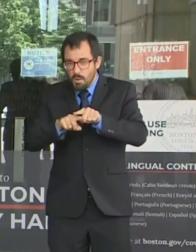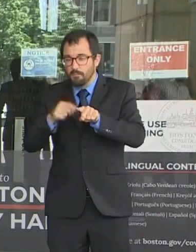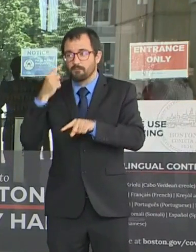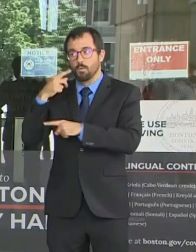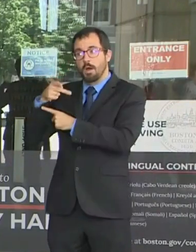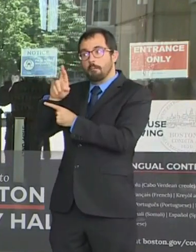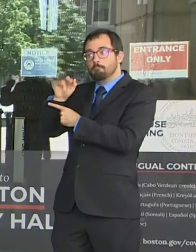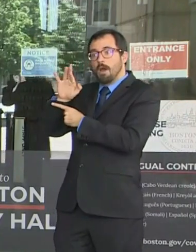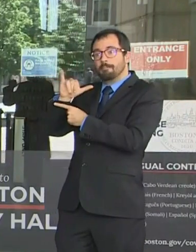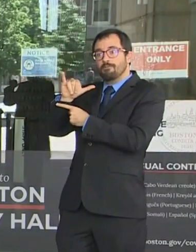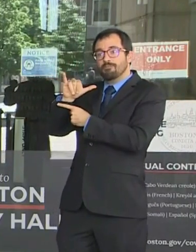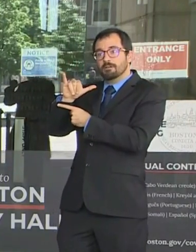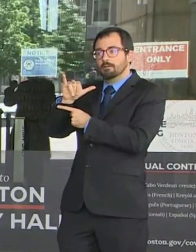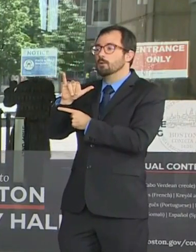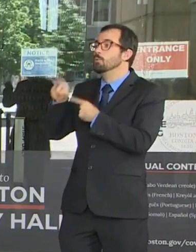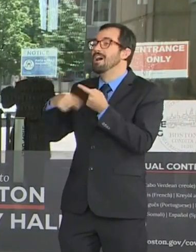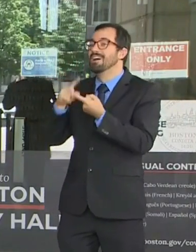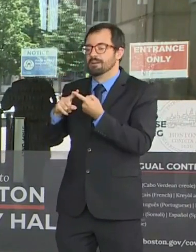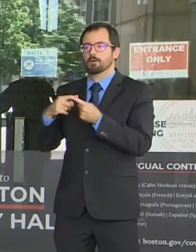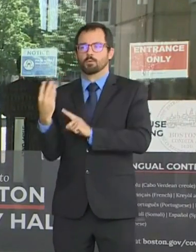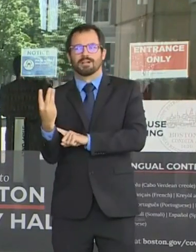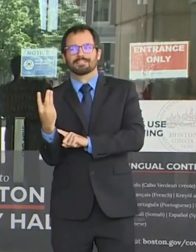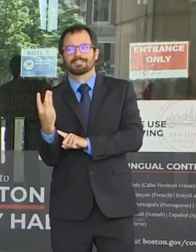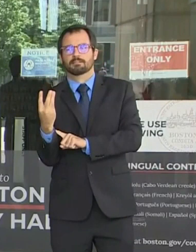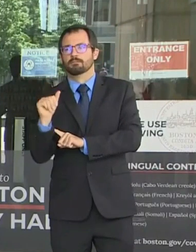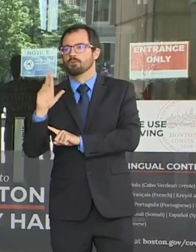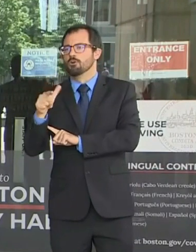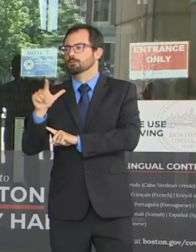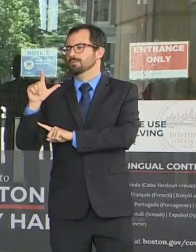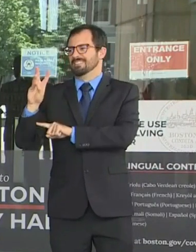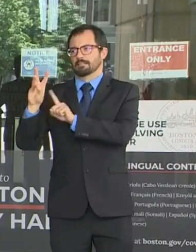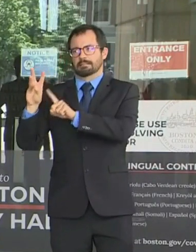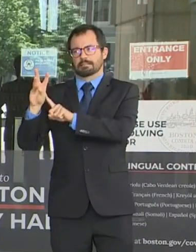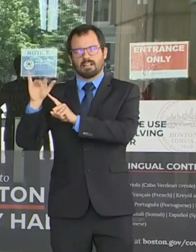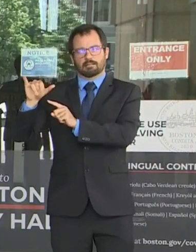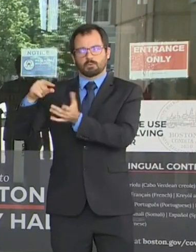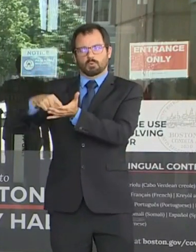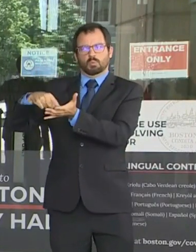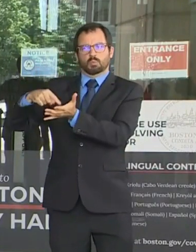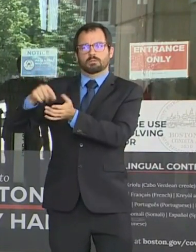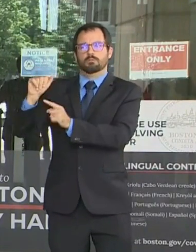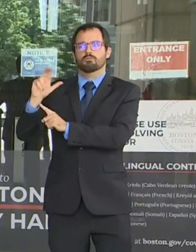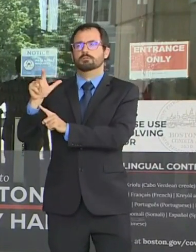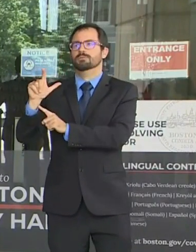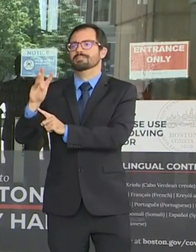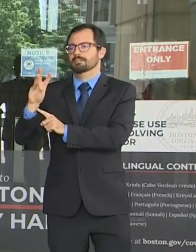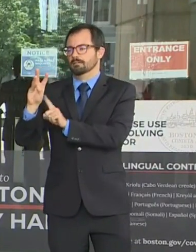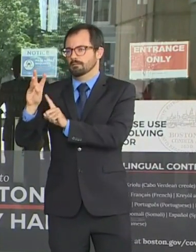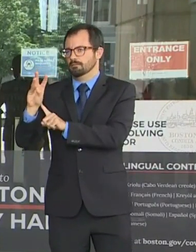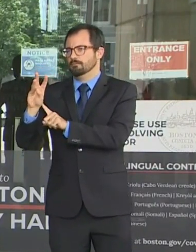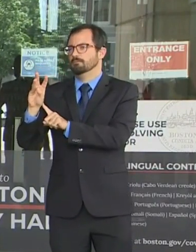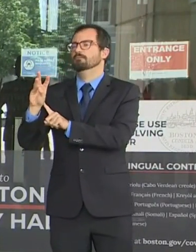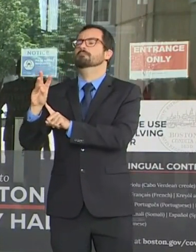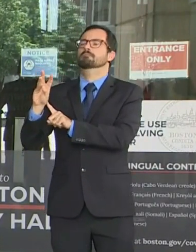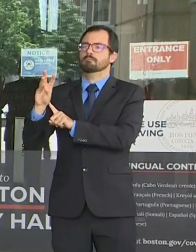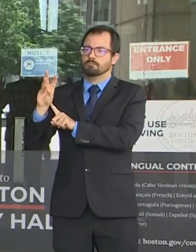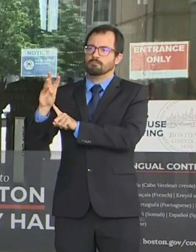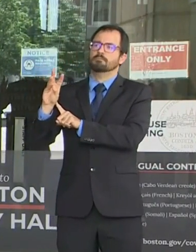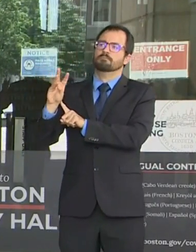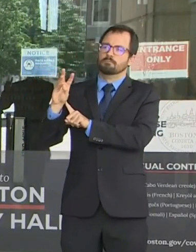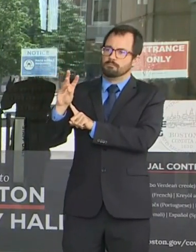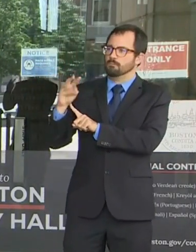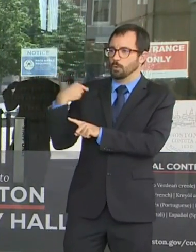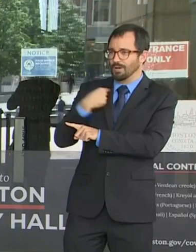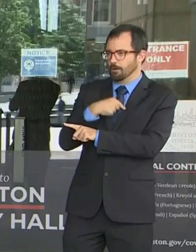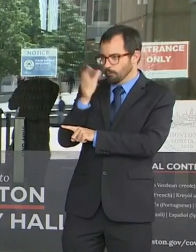ballot mailed to you. We will process every request received by that day. If you want to